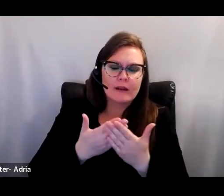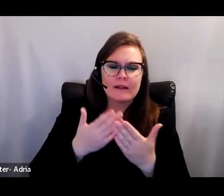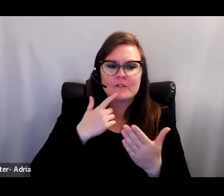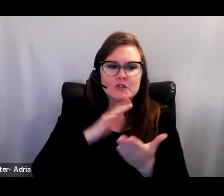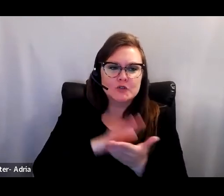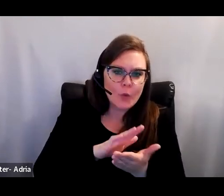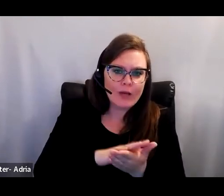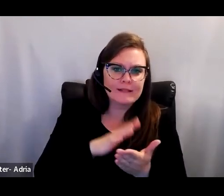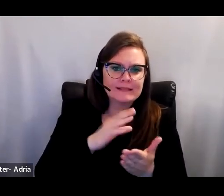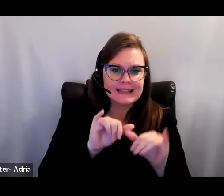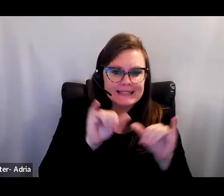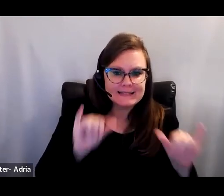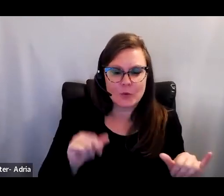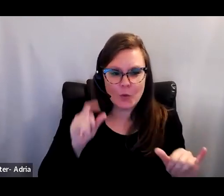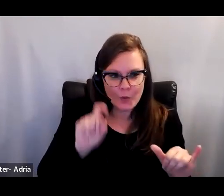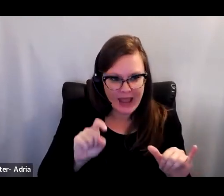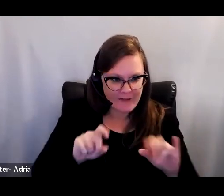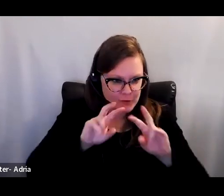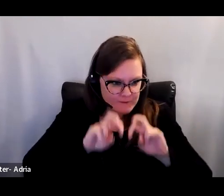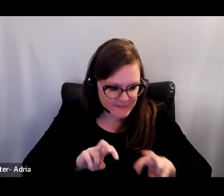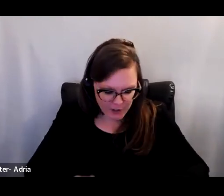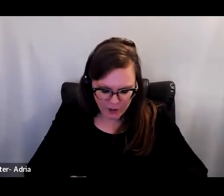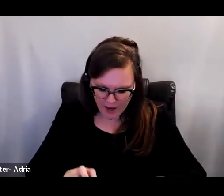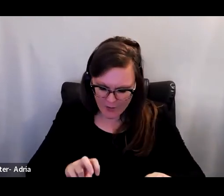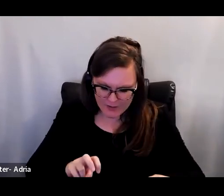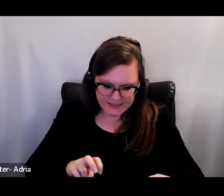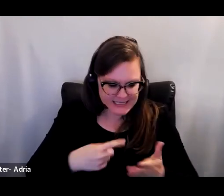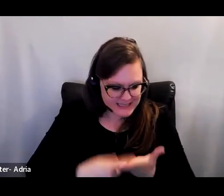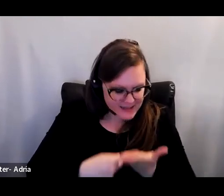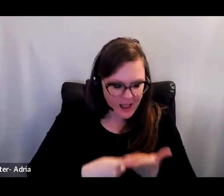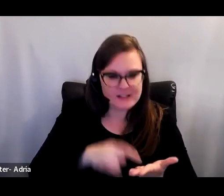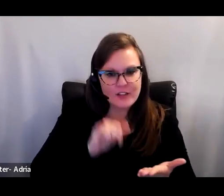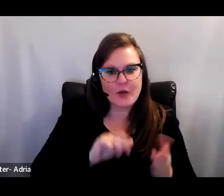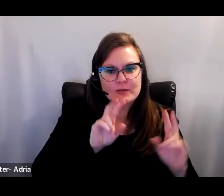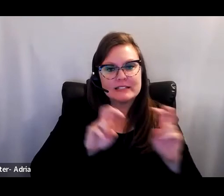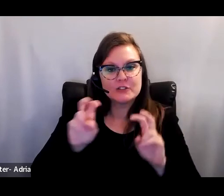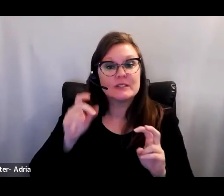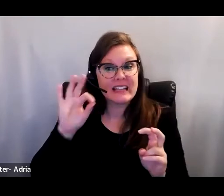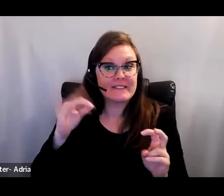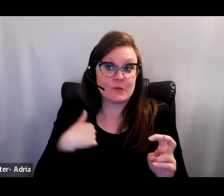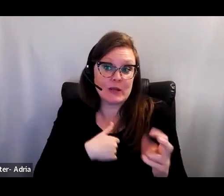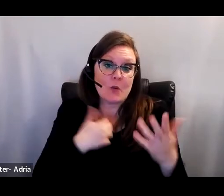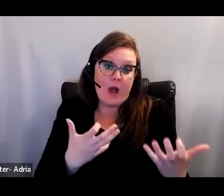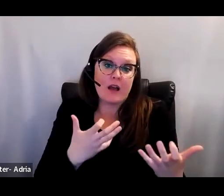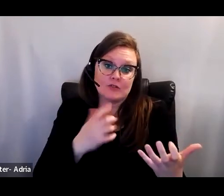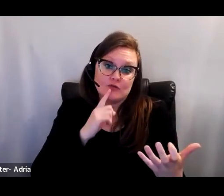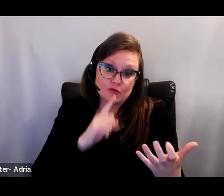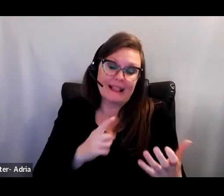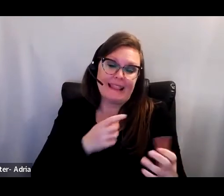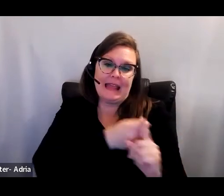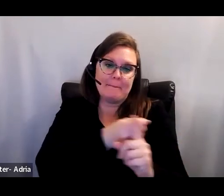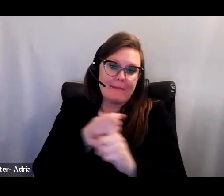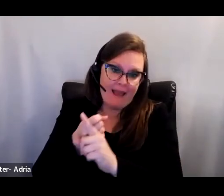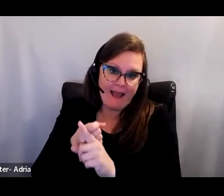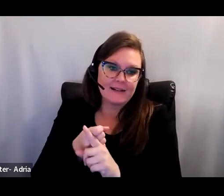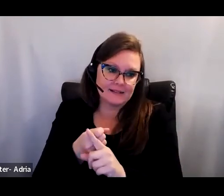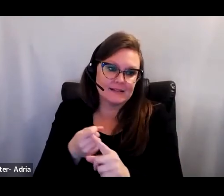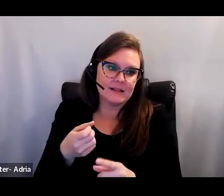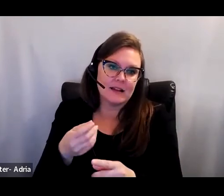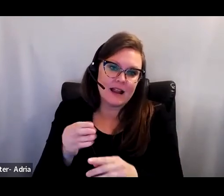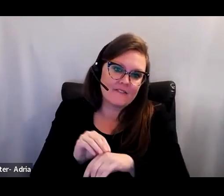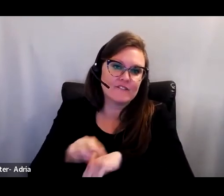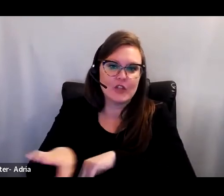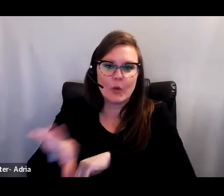in reform if we are to have a meaningful impact. We've also learned that equity-focused reforms that seek to disrupt school patterns of